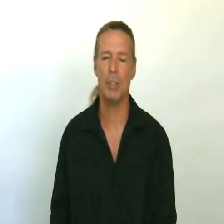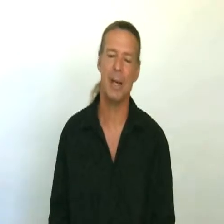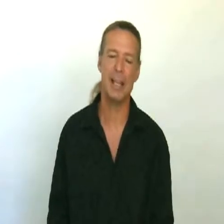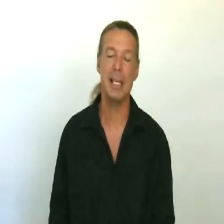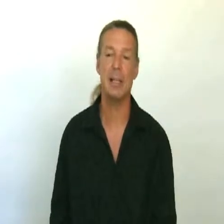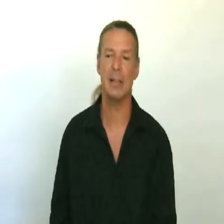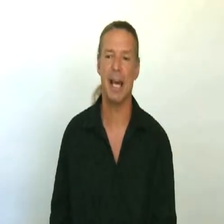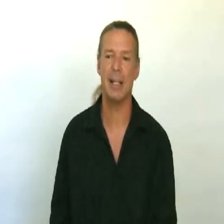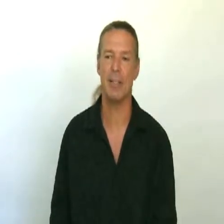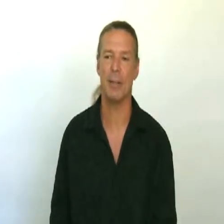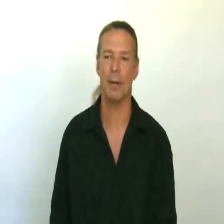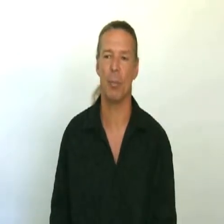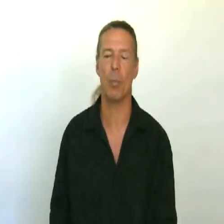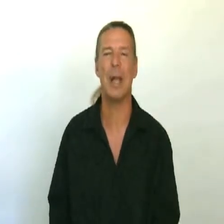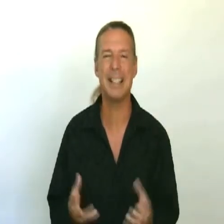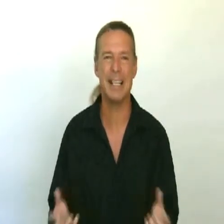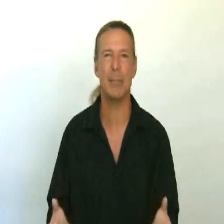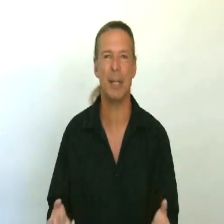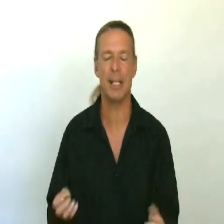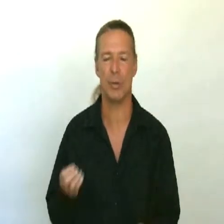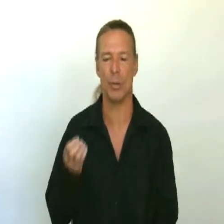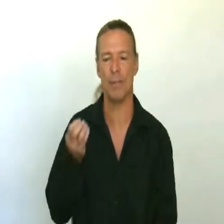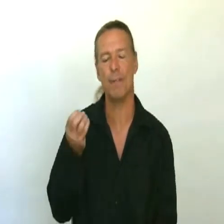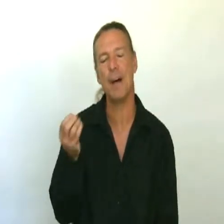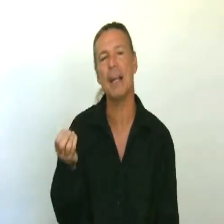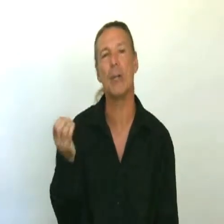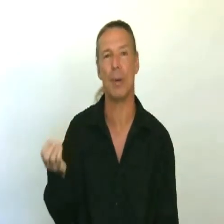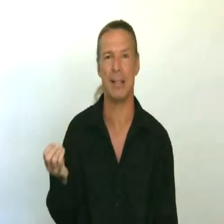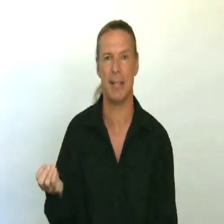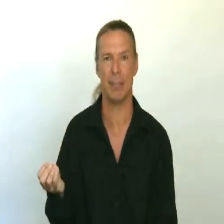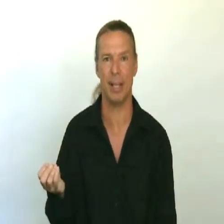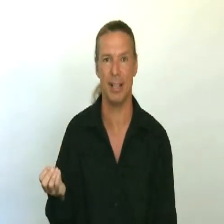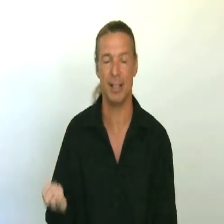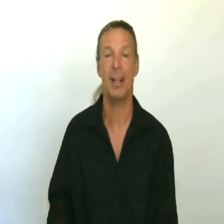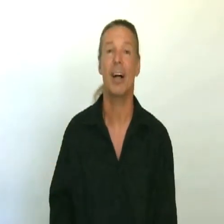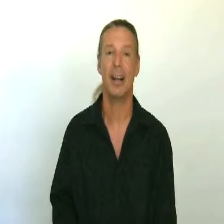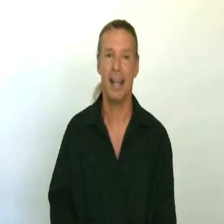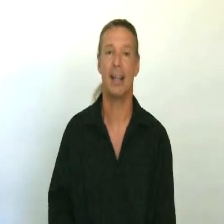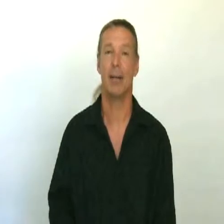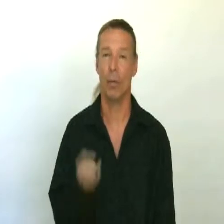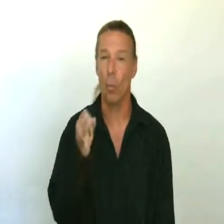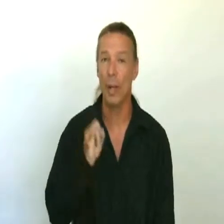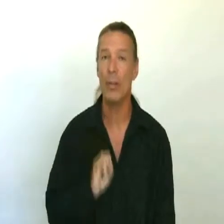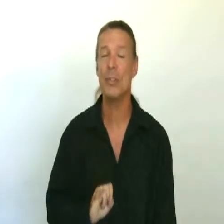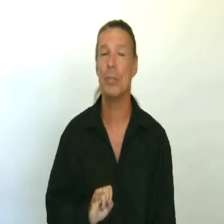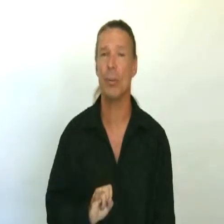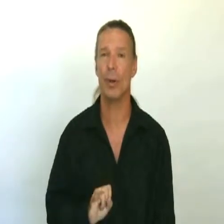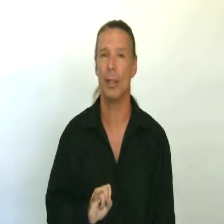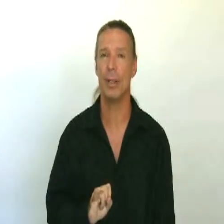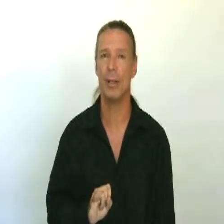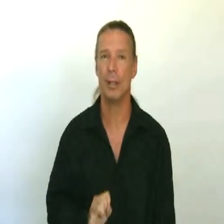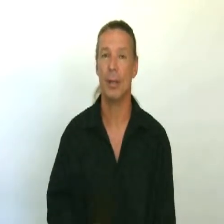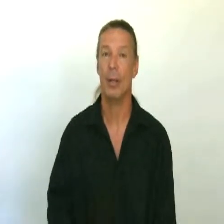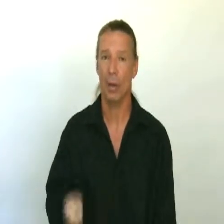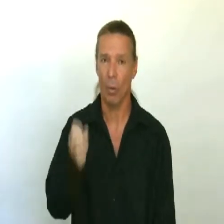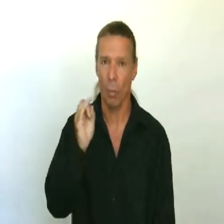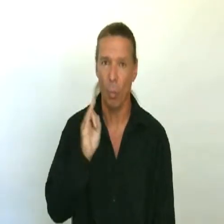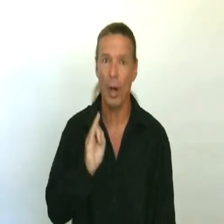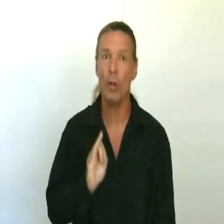do I think that that is a resting place or the final resting place, again, of a well-supported, well